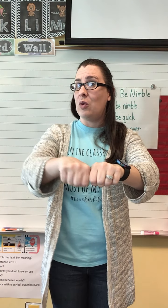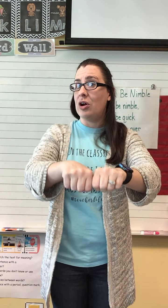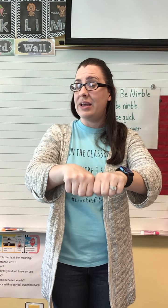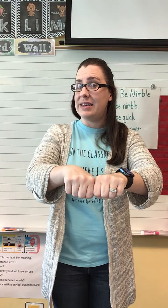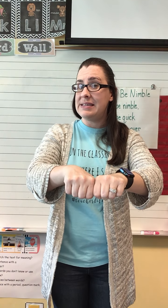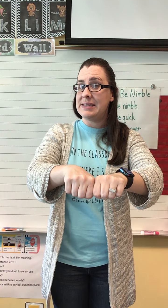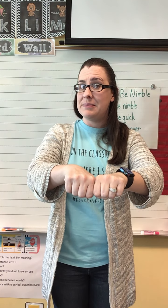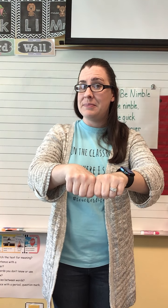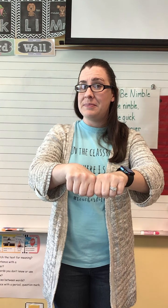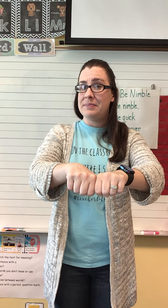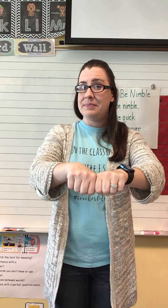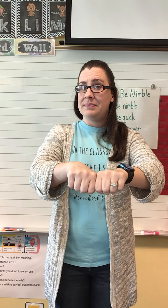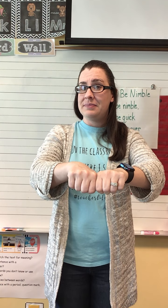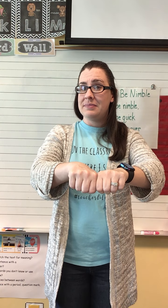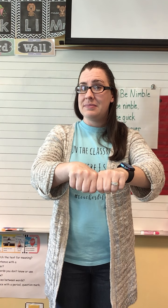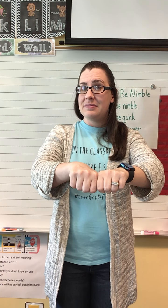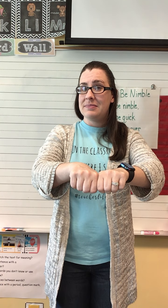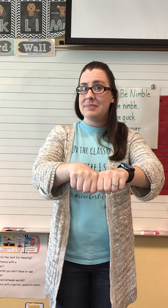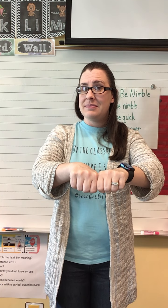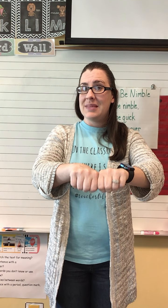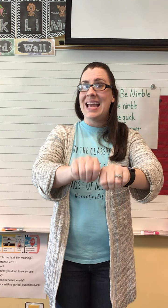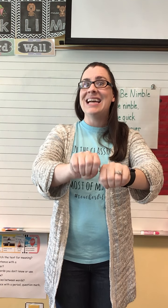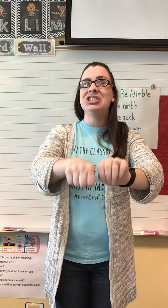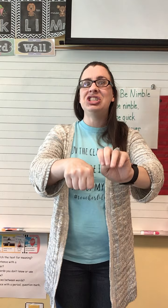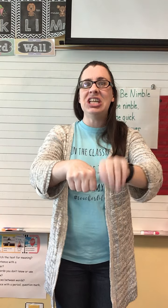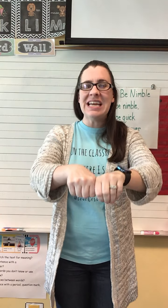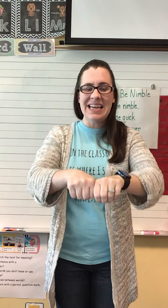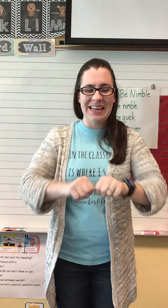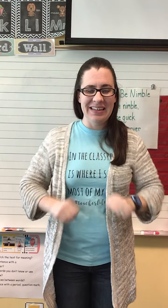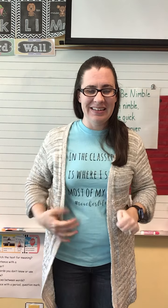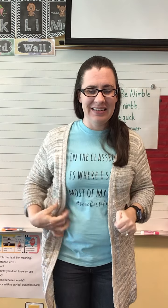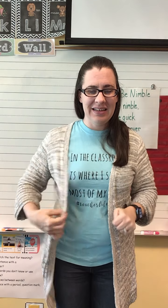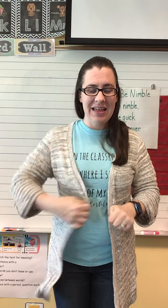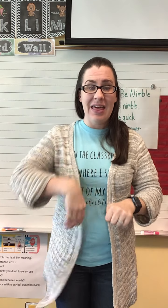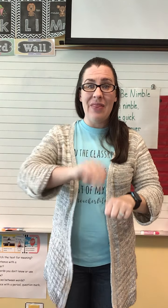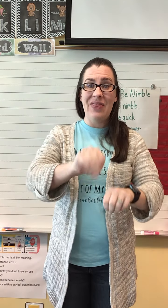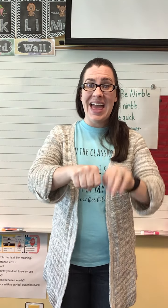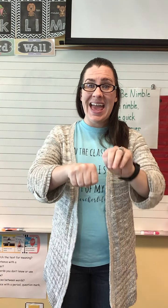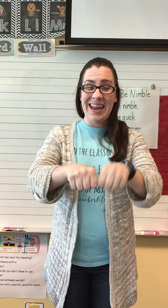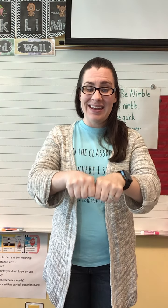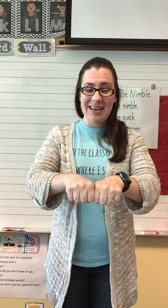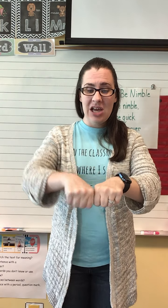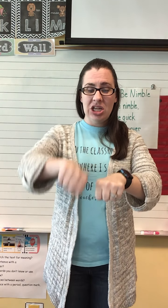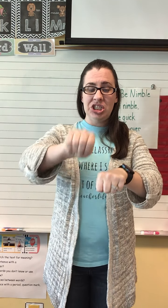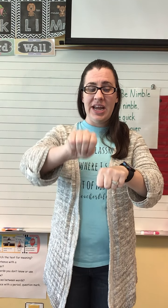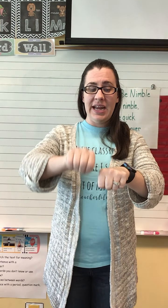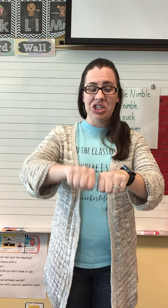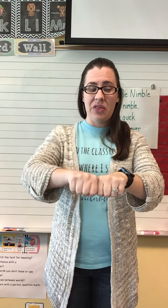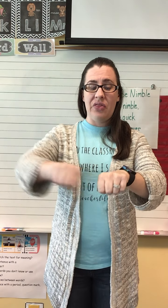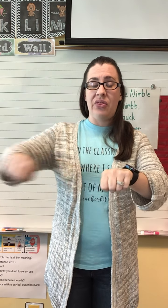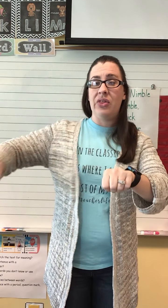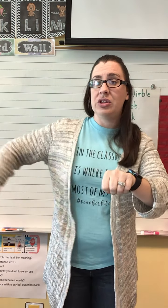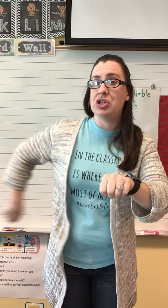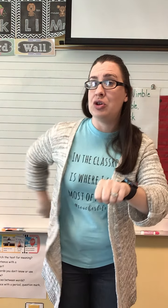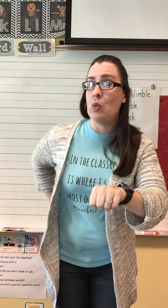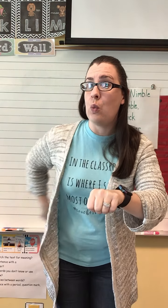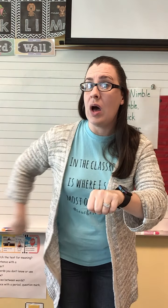word is chin. Then, change th to w,